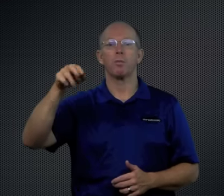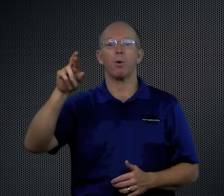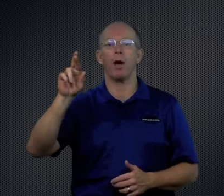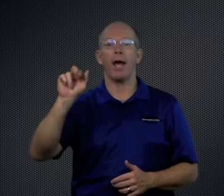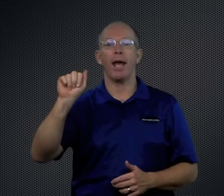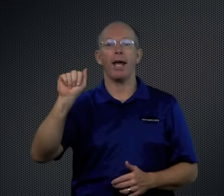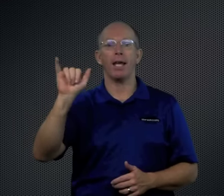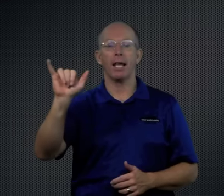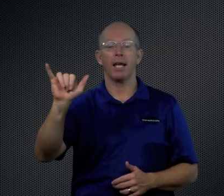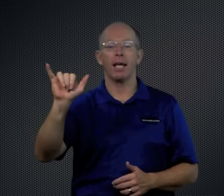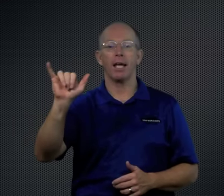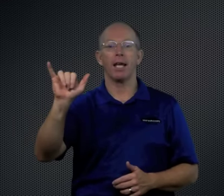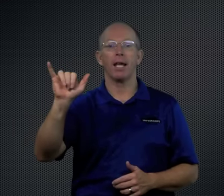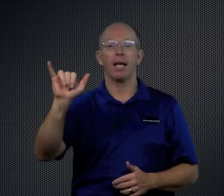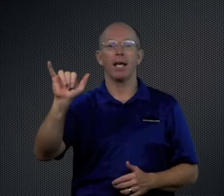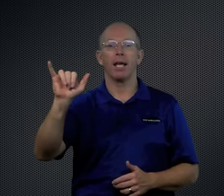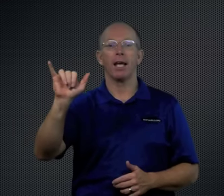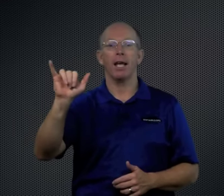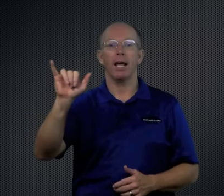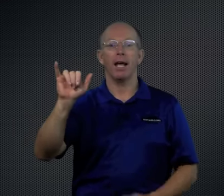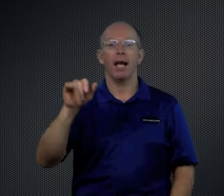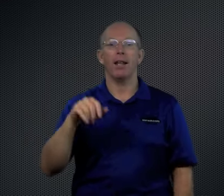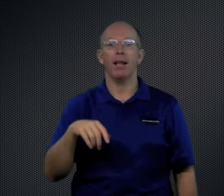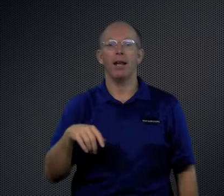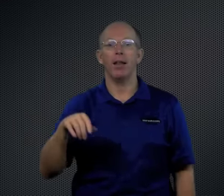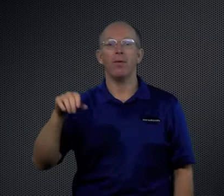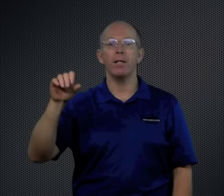Spray. And then another one.